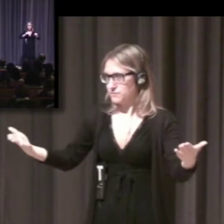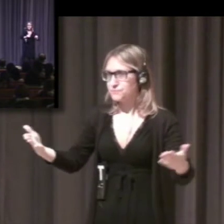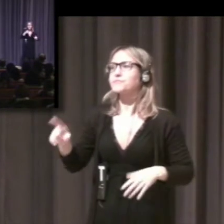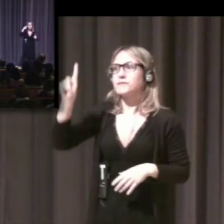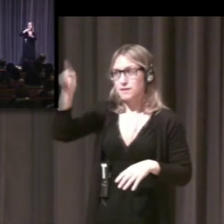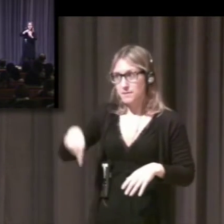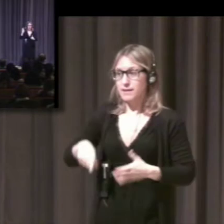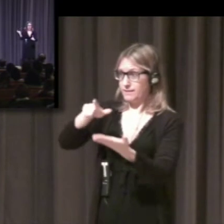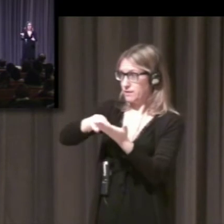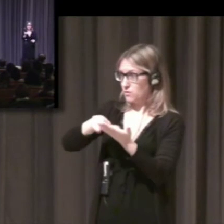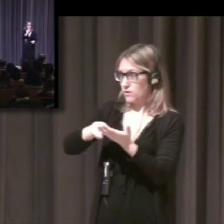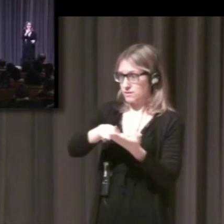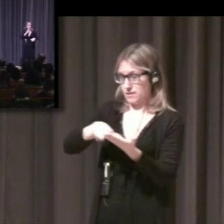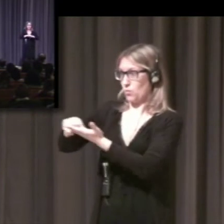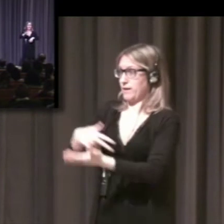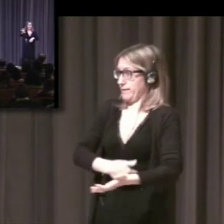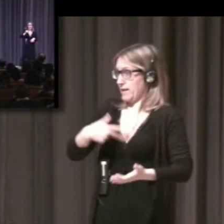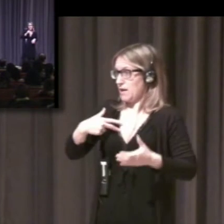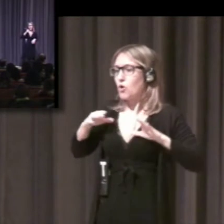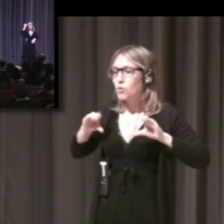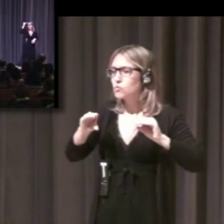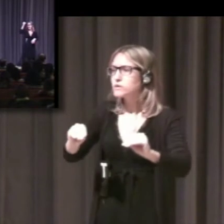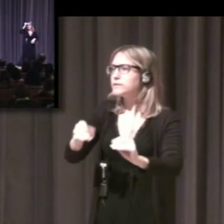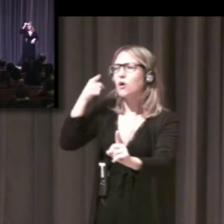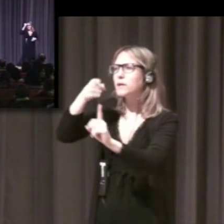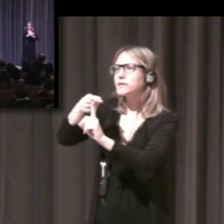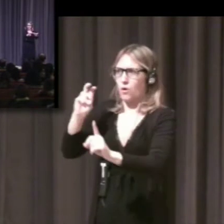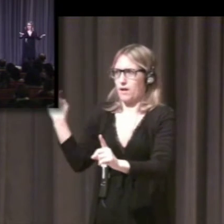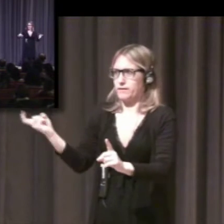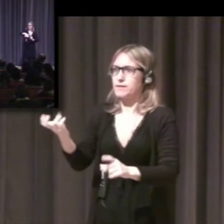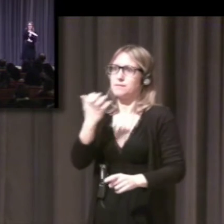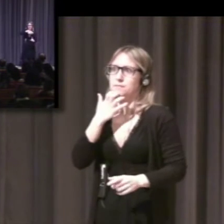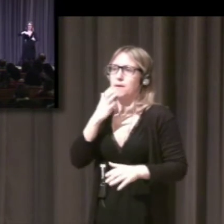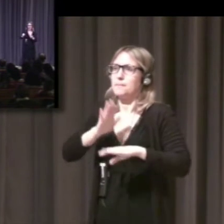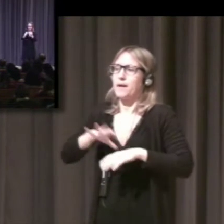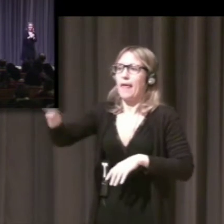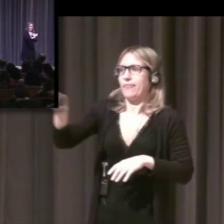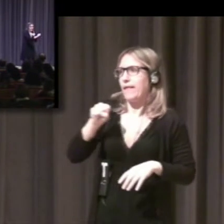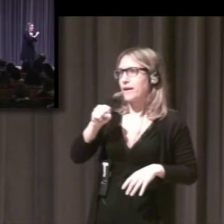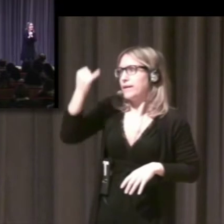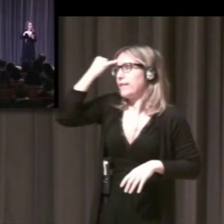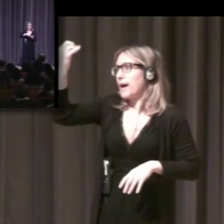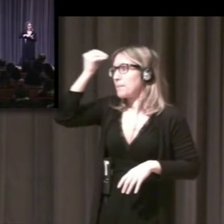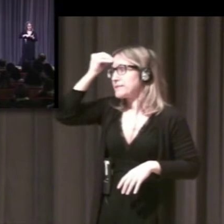people around you. Language is generally,